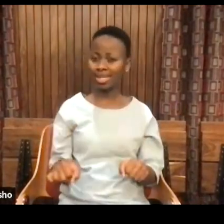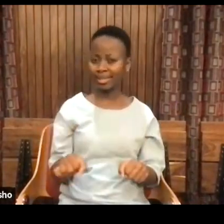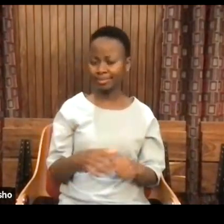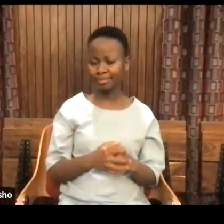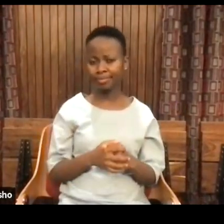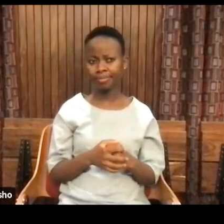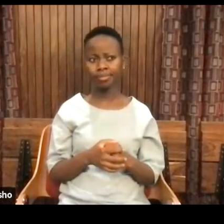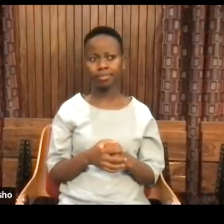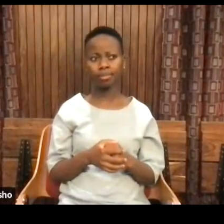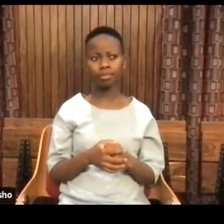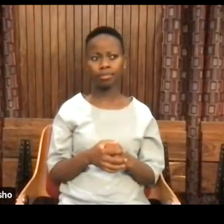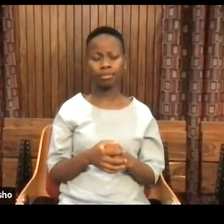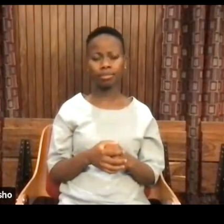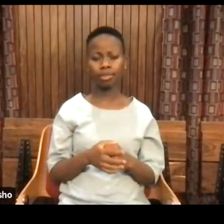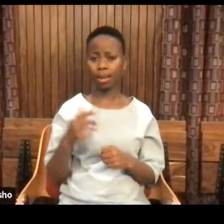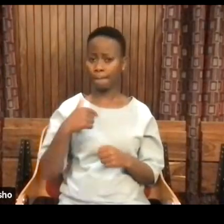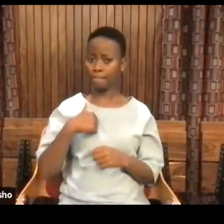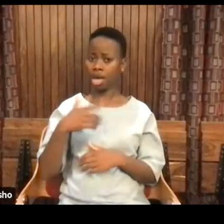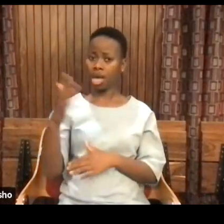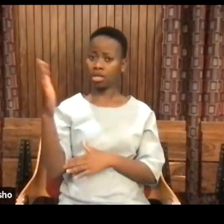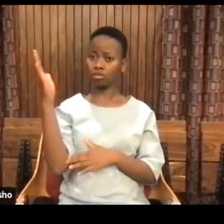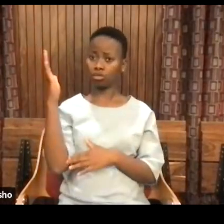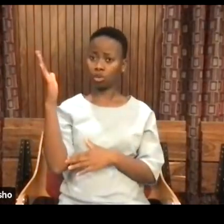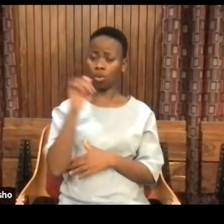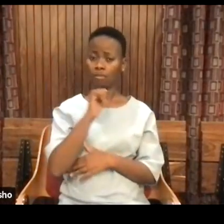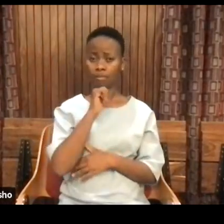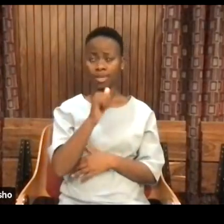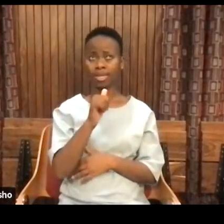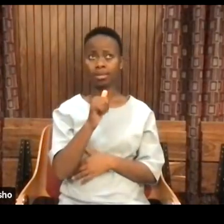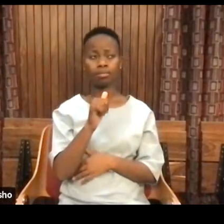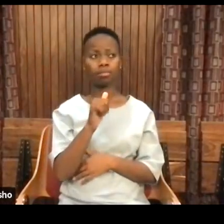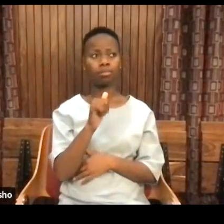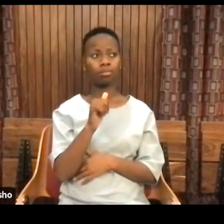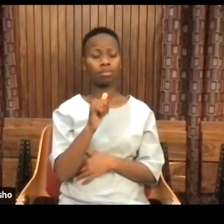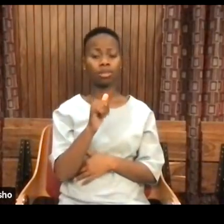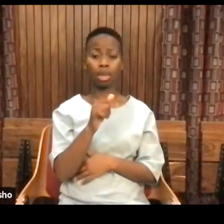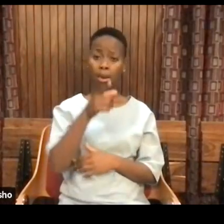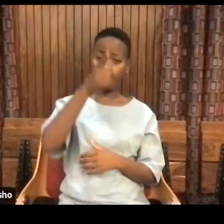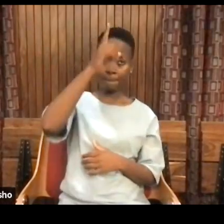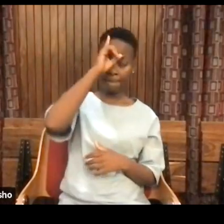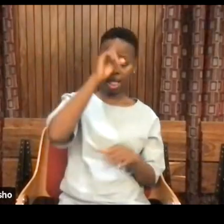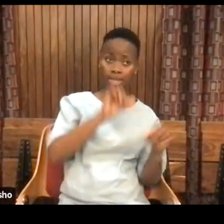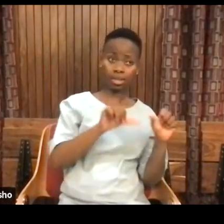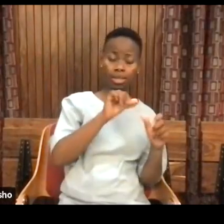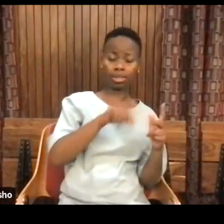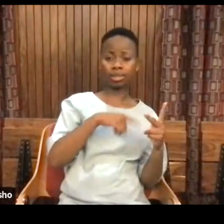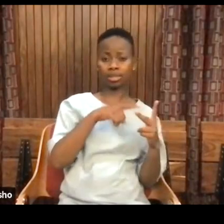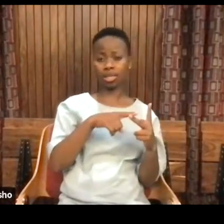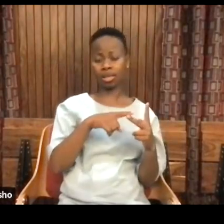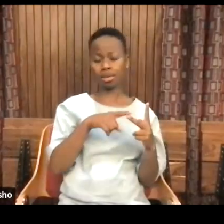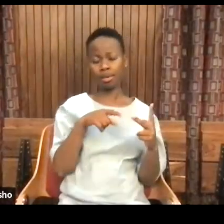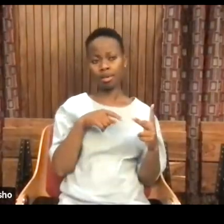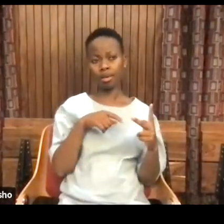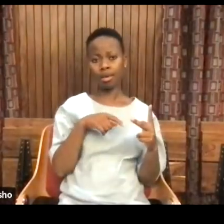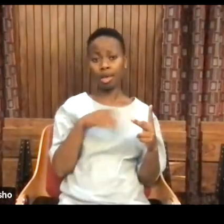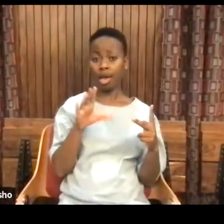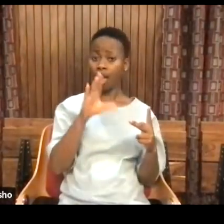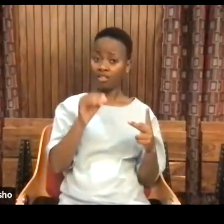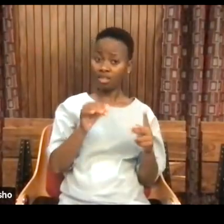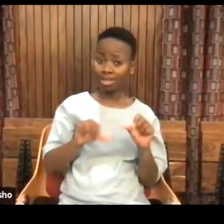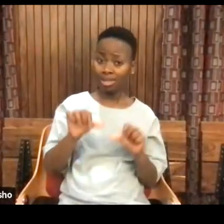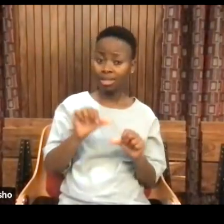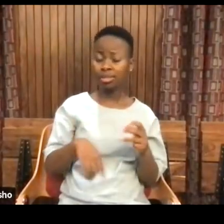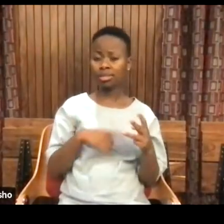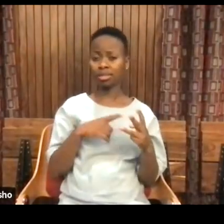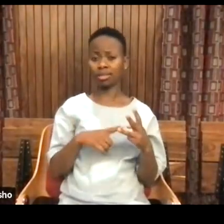talk wasn't the same actually to say African science, black science, Asian science and that stuff. That